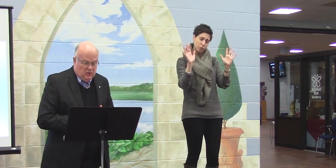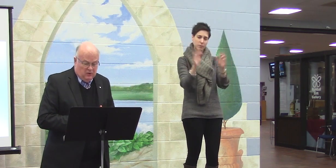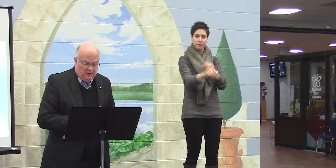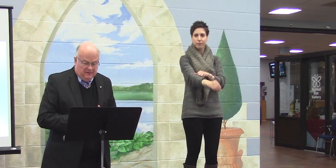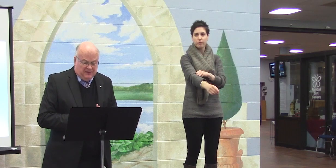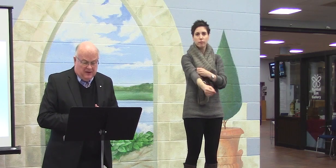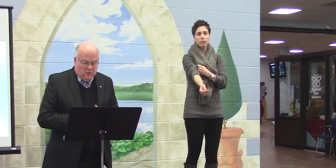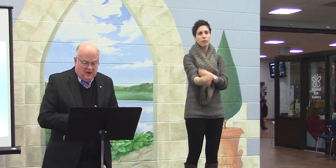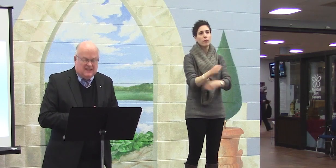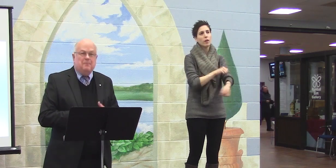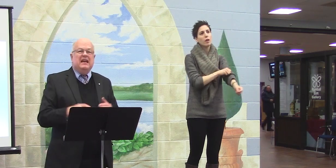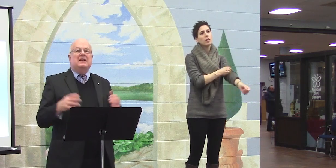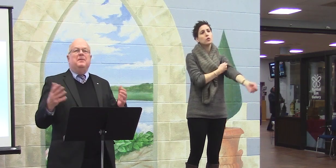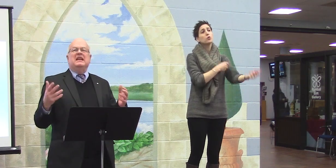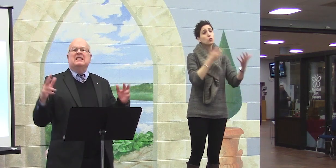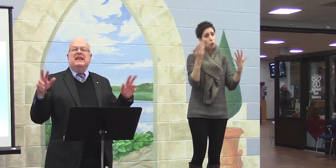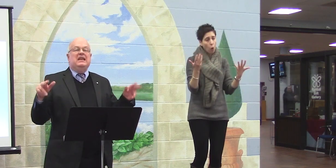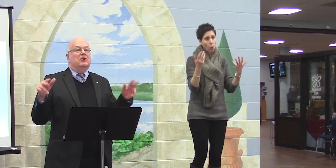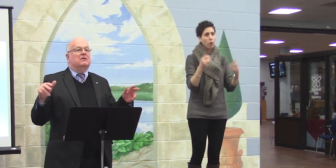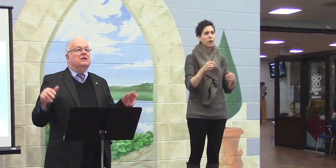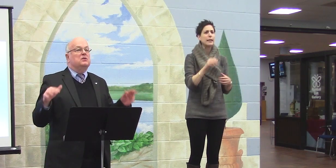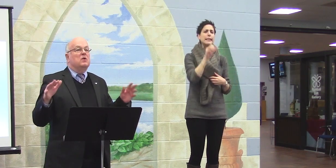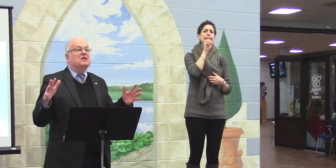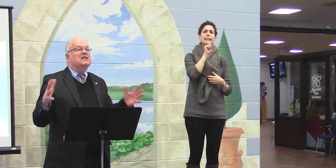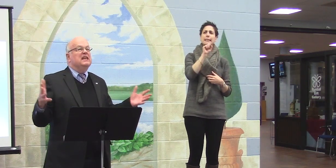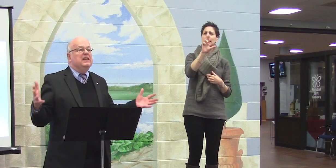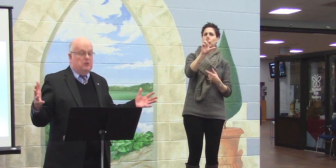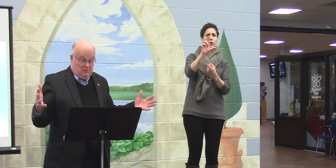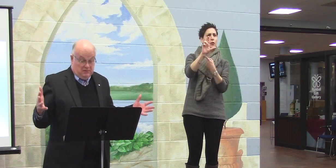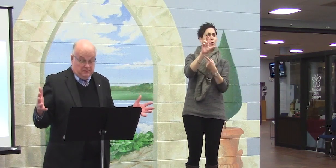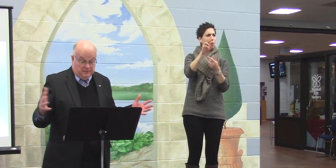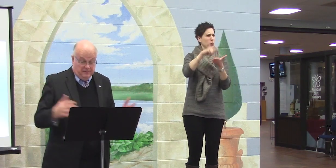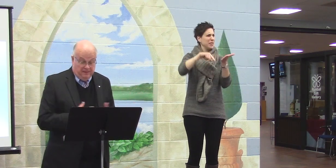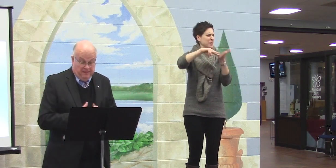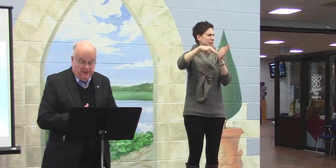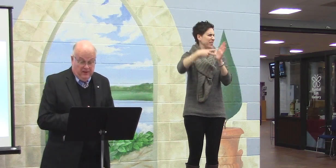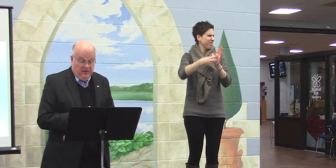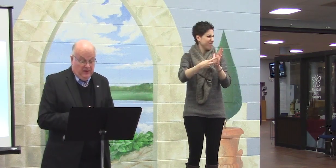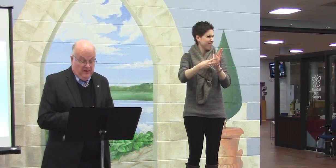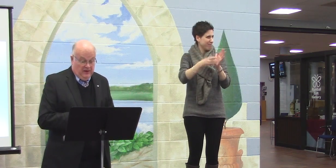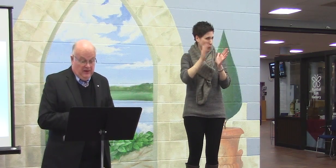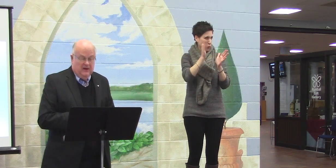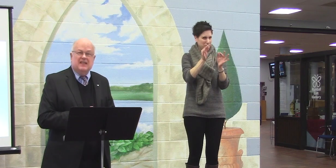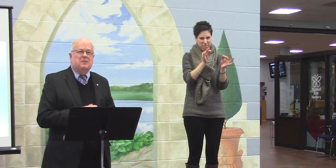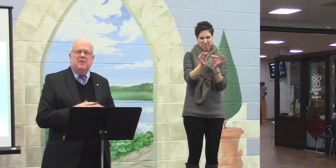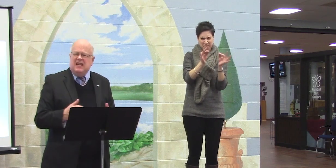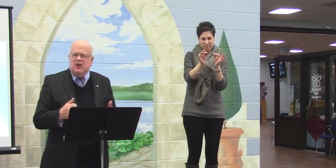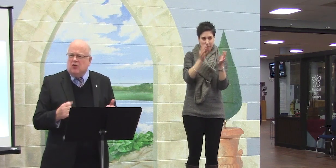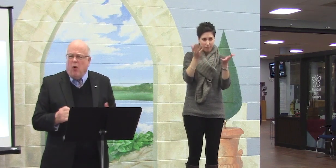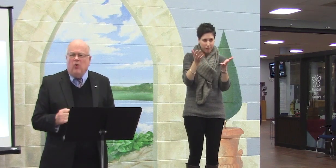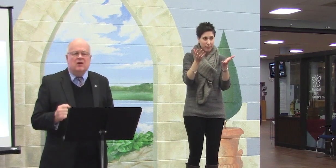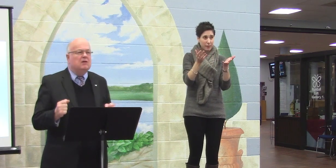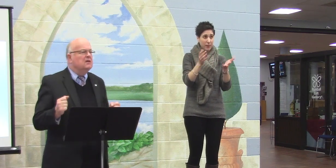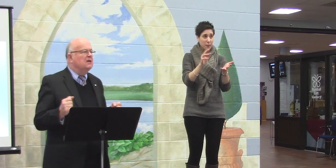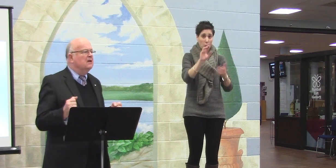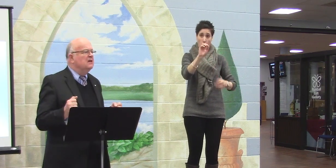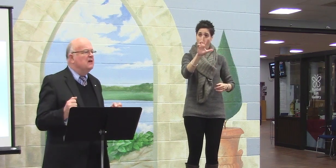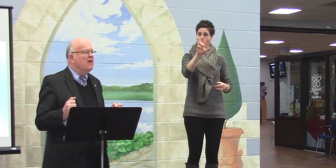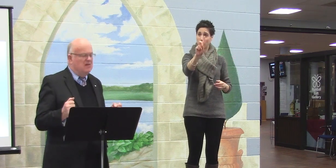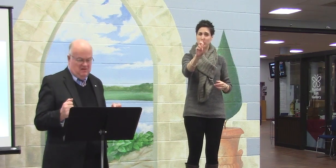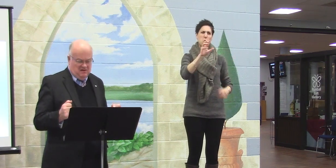So what does it mean to be a senior, this word senior? Does it mean you're old?